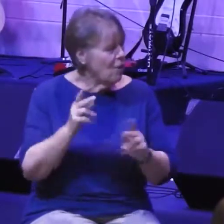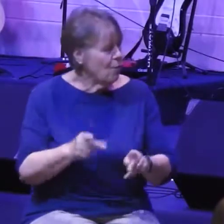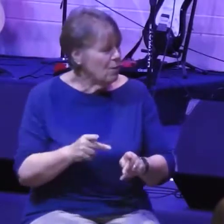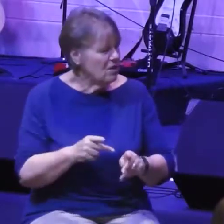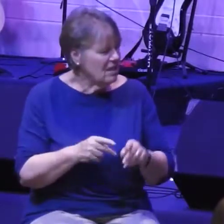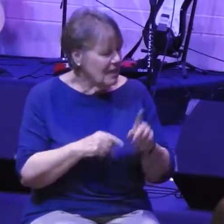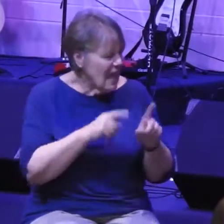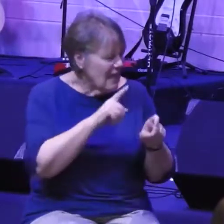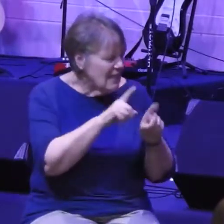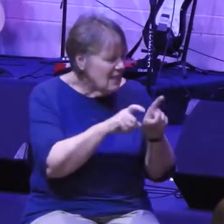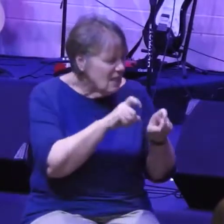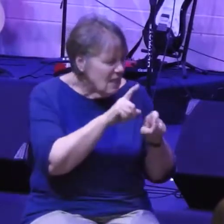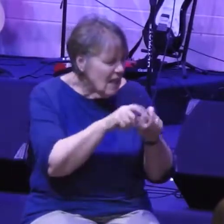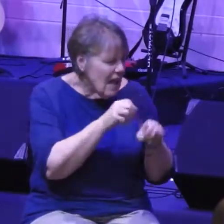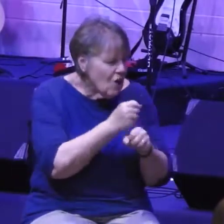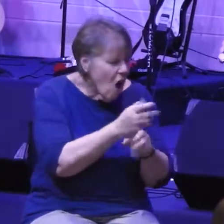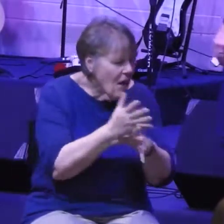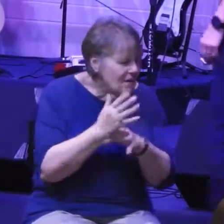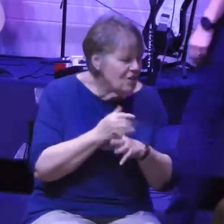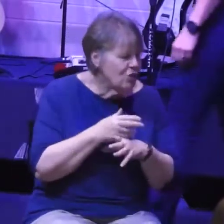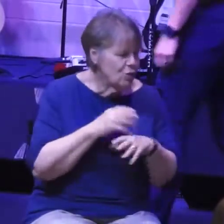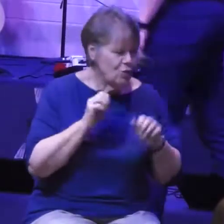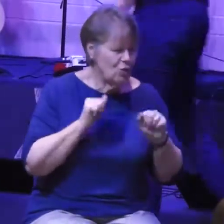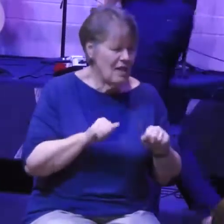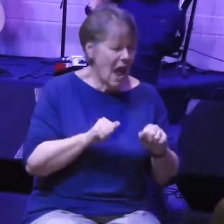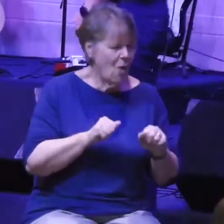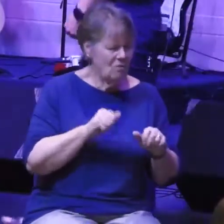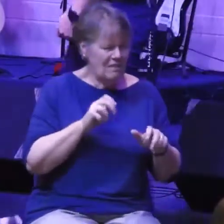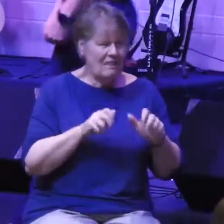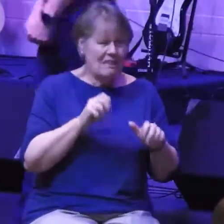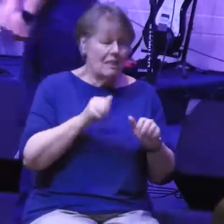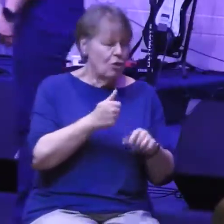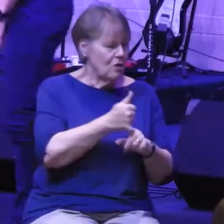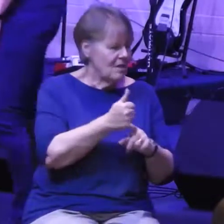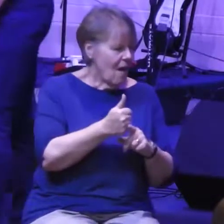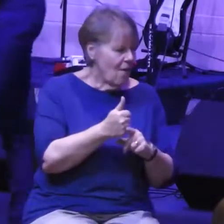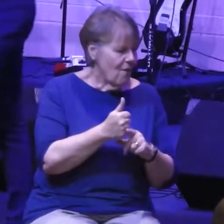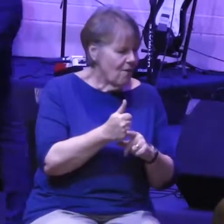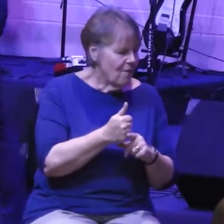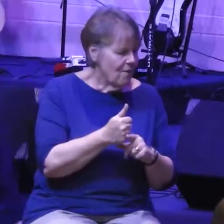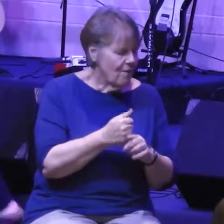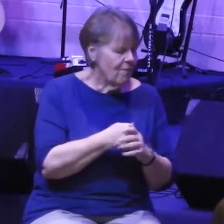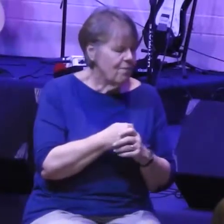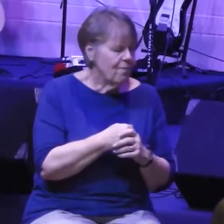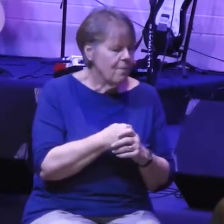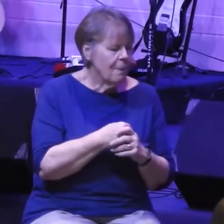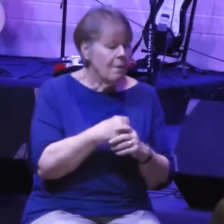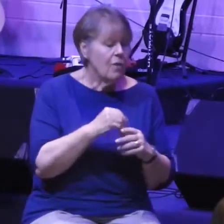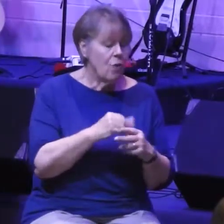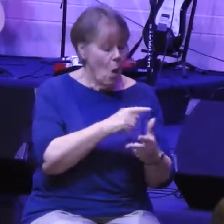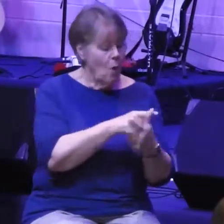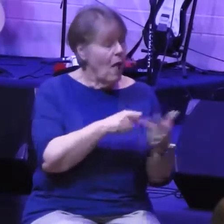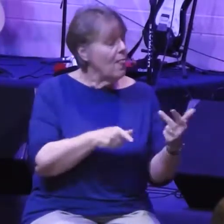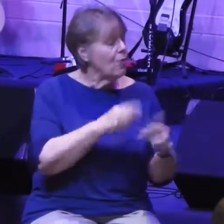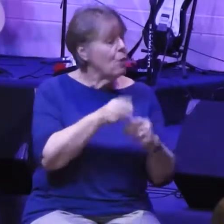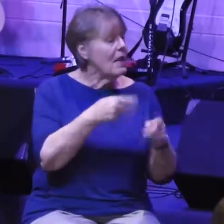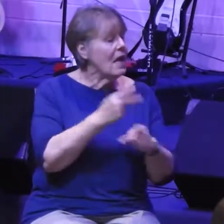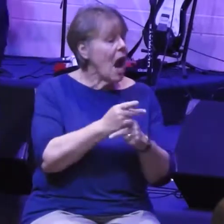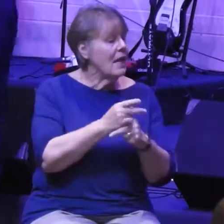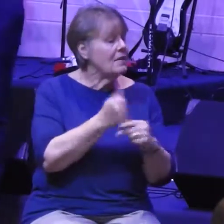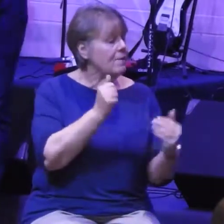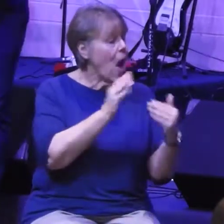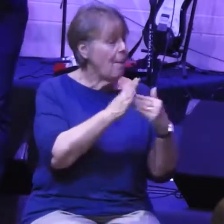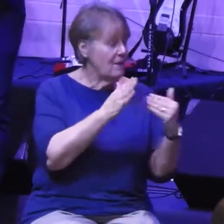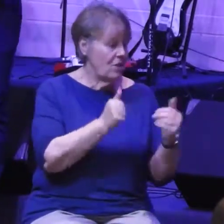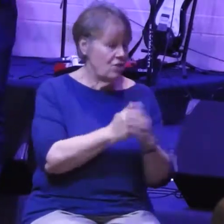guess whether or not you've done the right thing. So, three types of opposition. I just want to offer now and